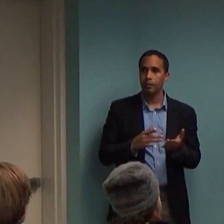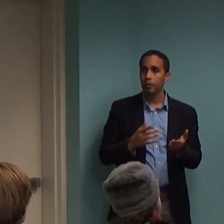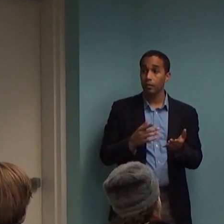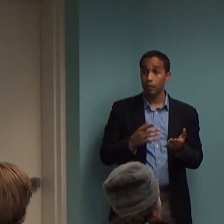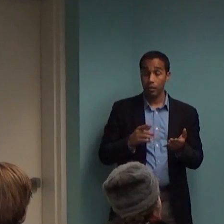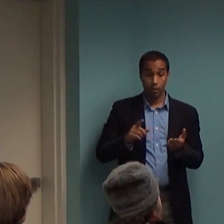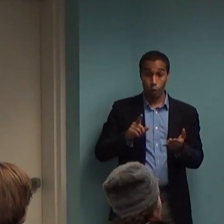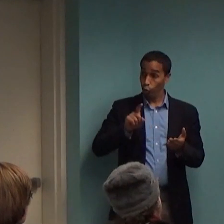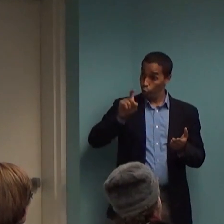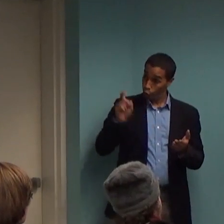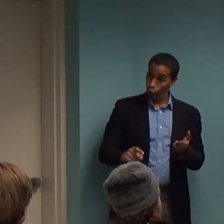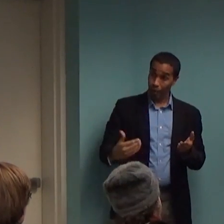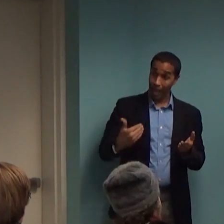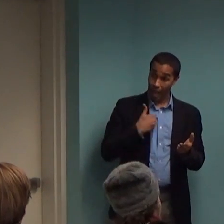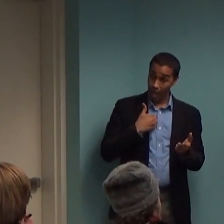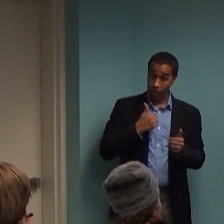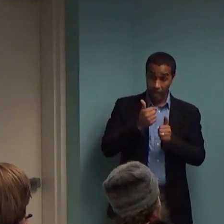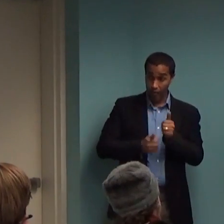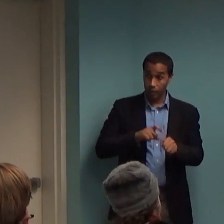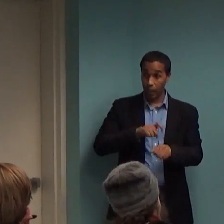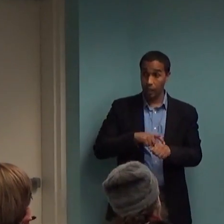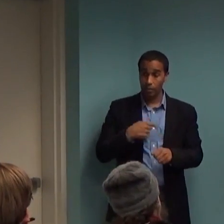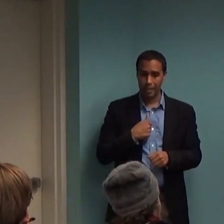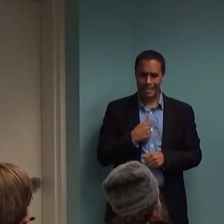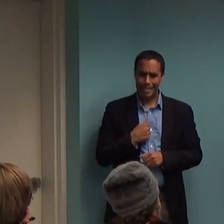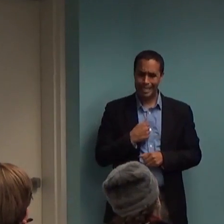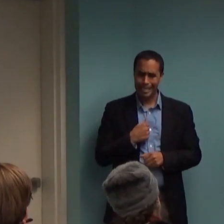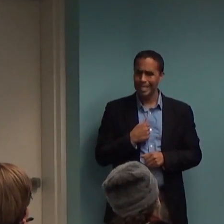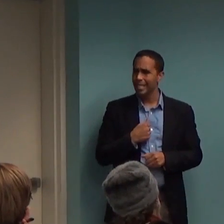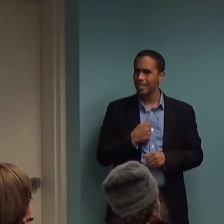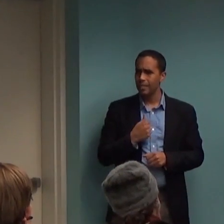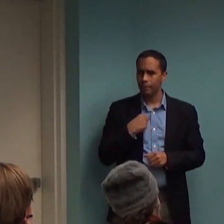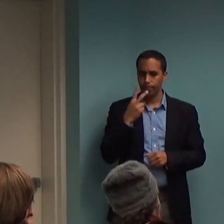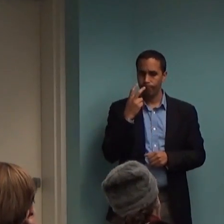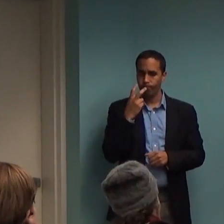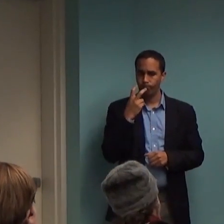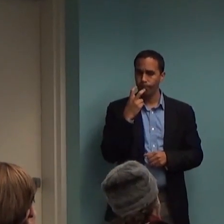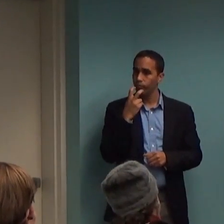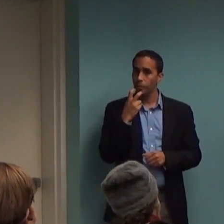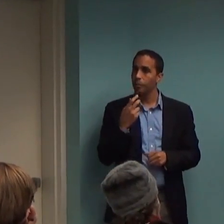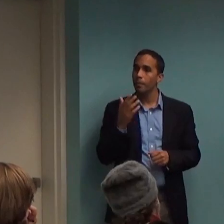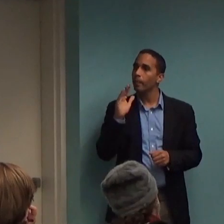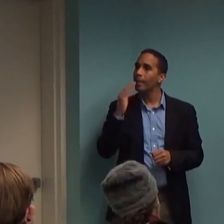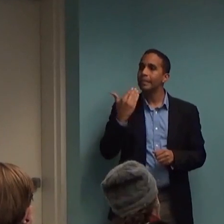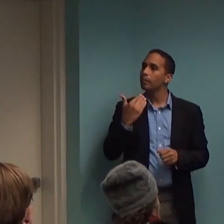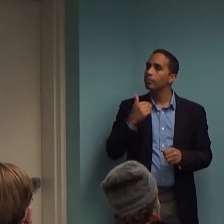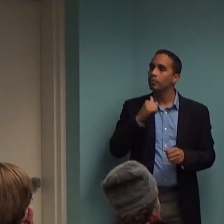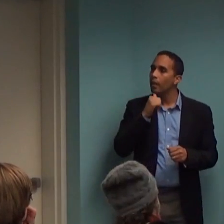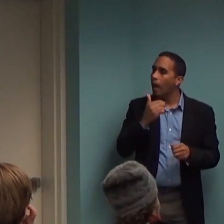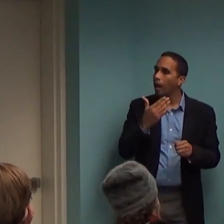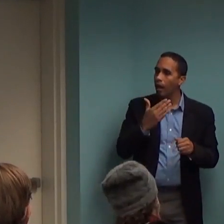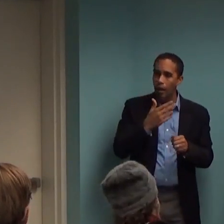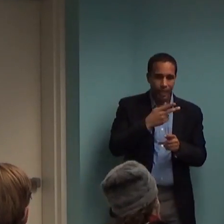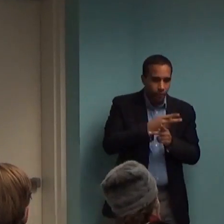is a question that I have because I don't think that people really assess for that so carefully in other medical offices.